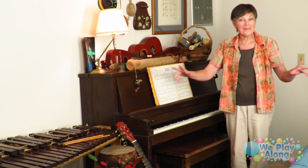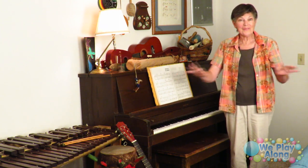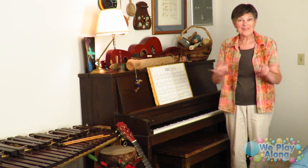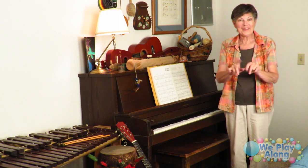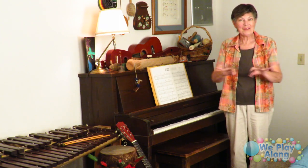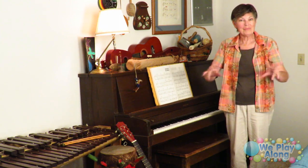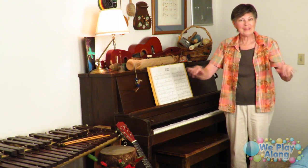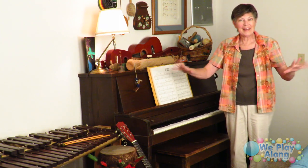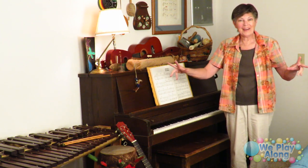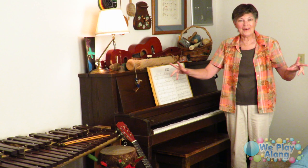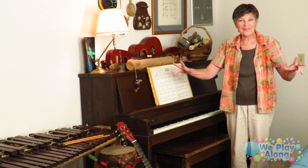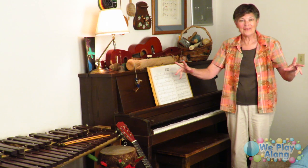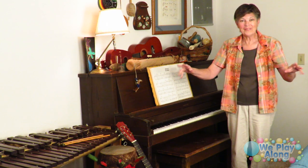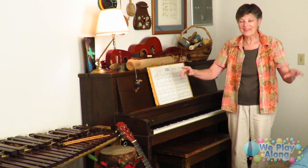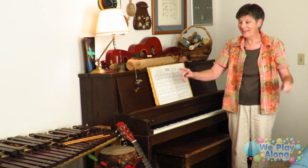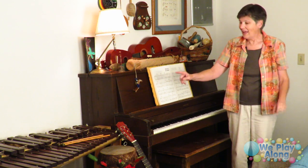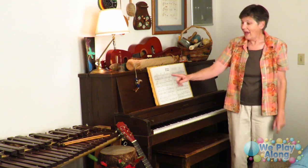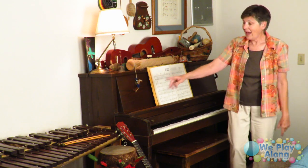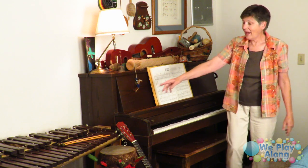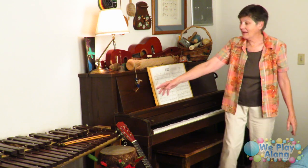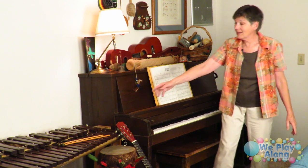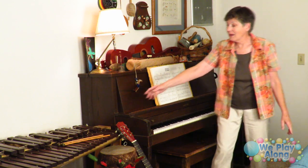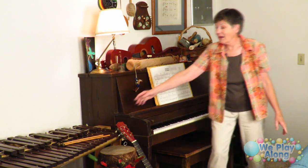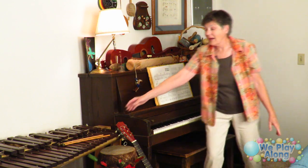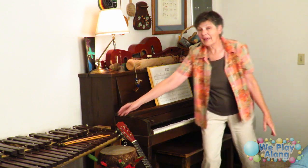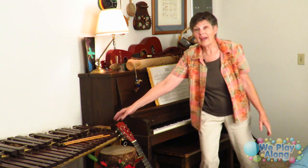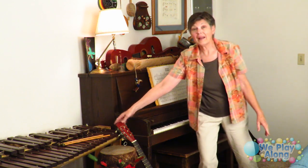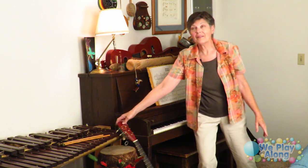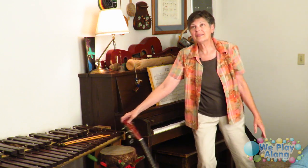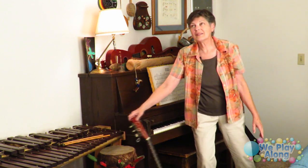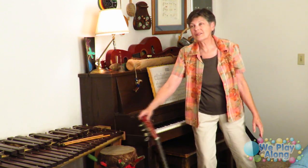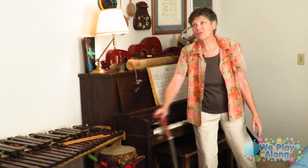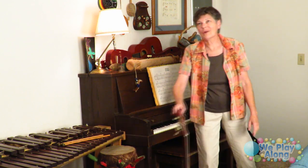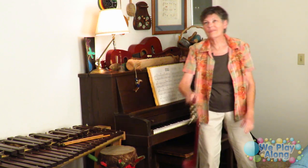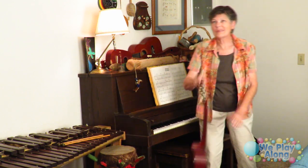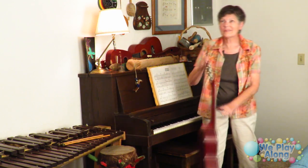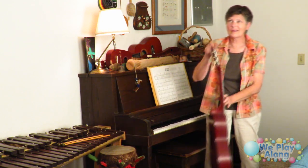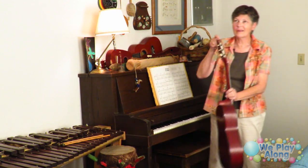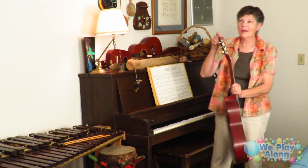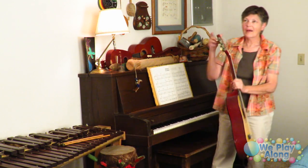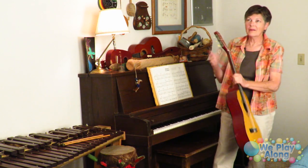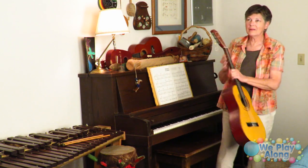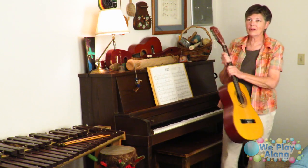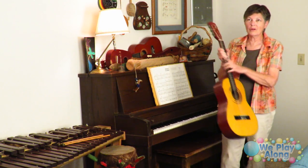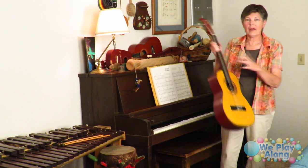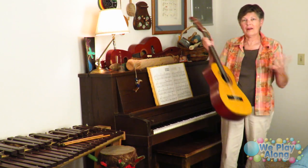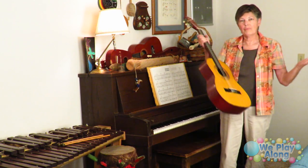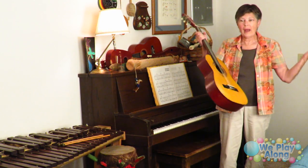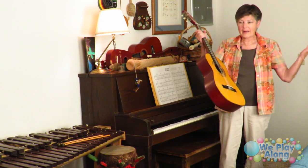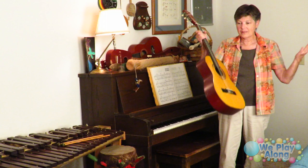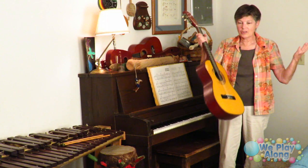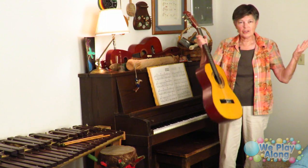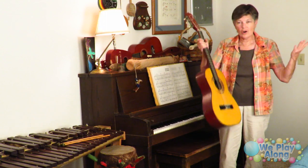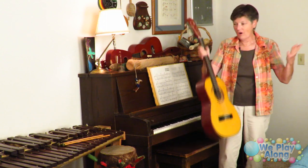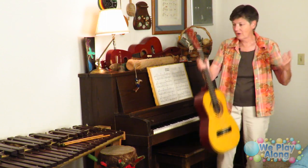piano and can this is just one of his little kind of practice guitars